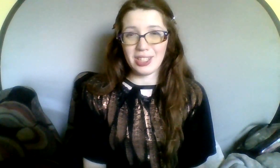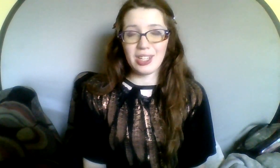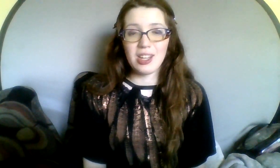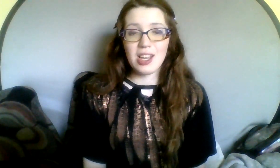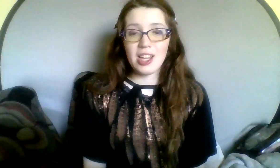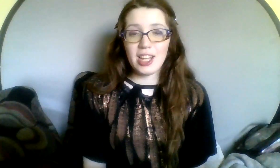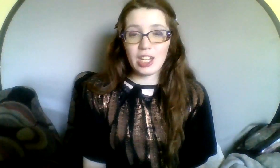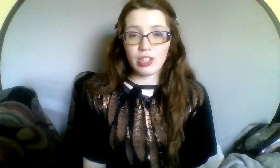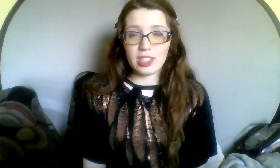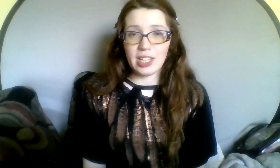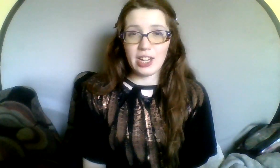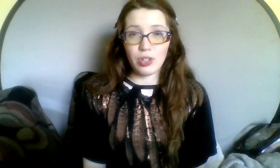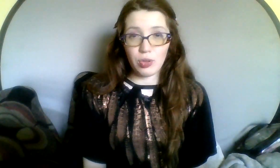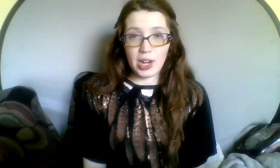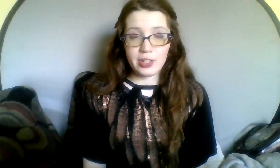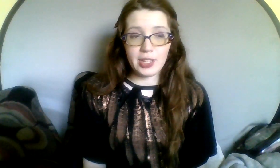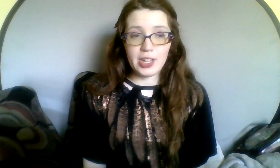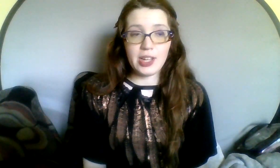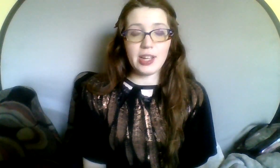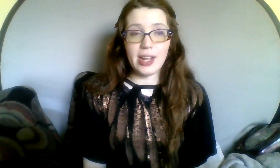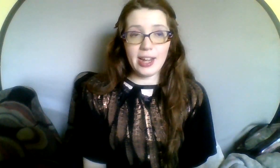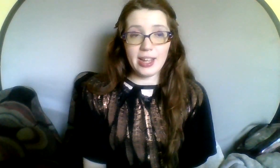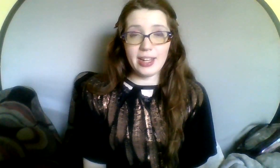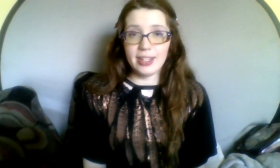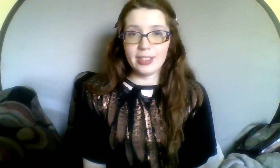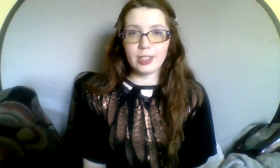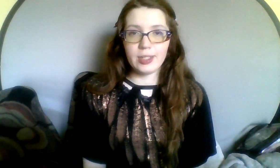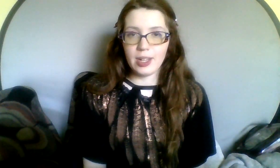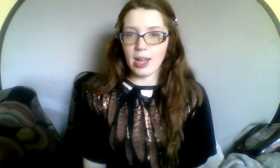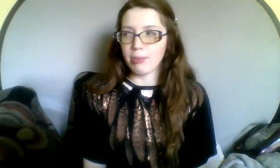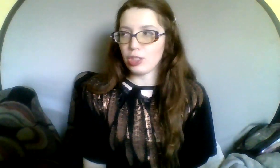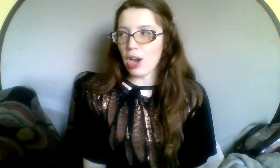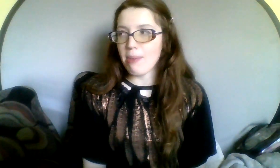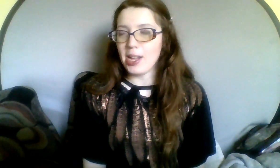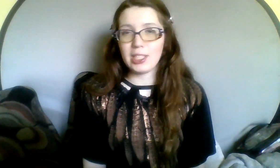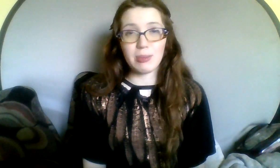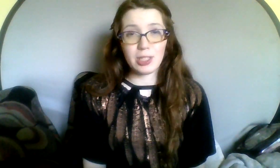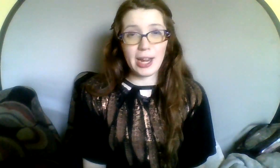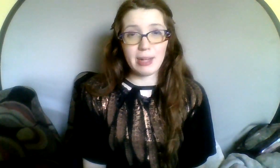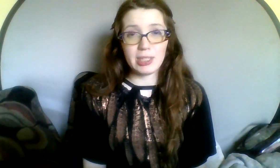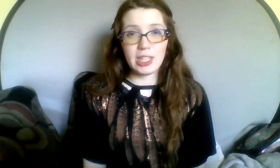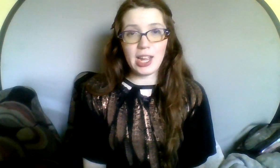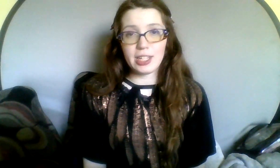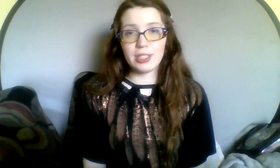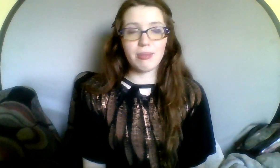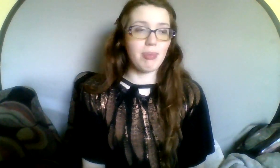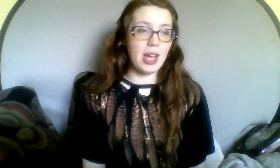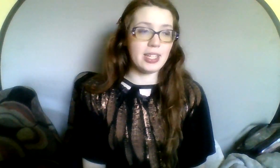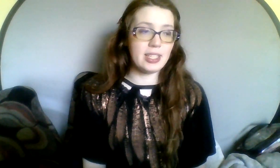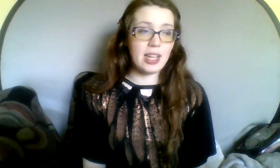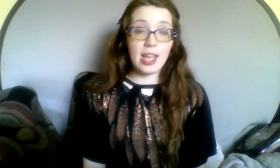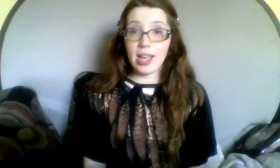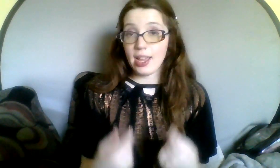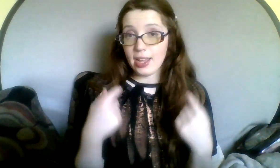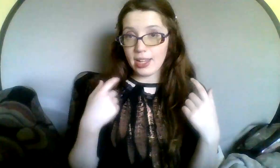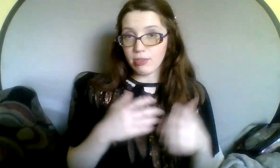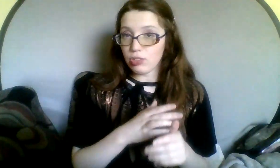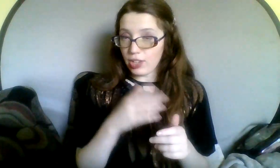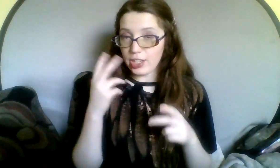translate it correctly. And I'm sure I made some signing mistakes, but it was fun to